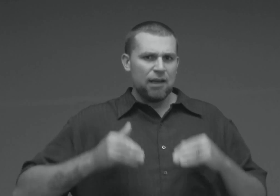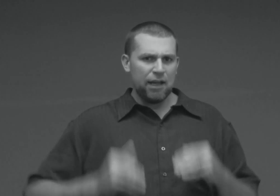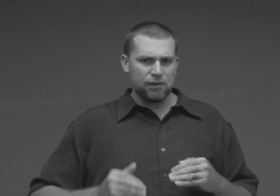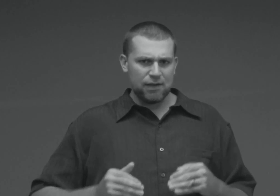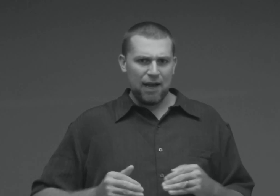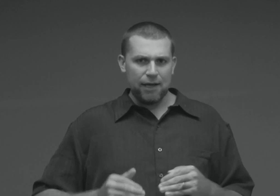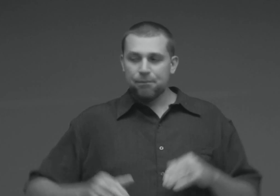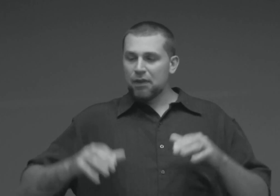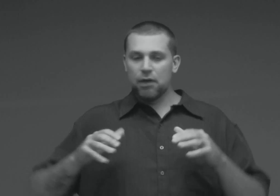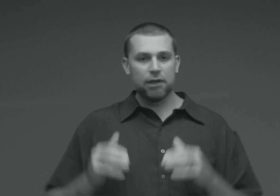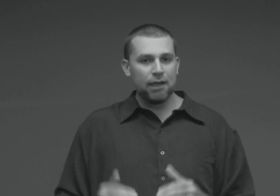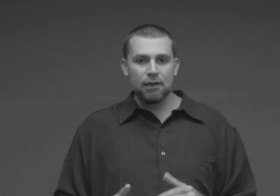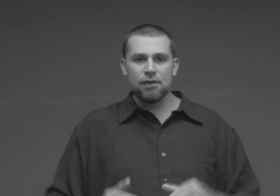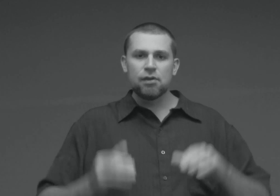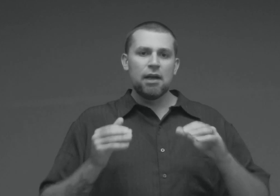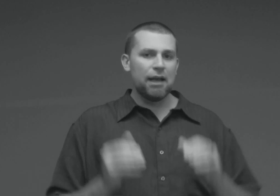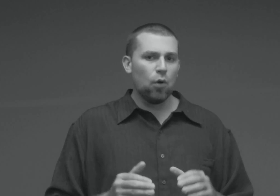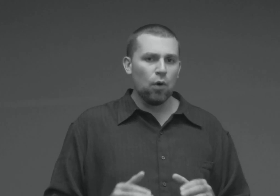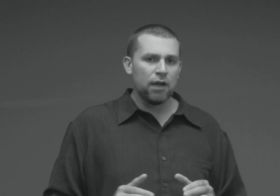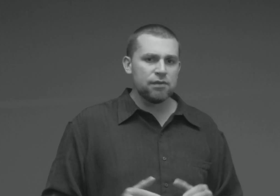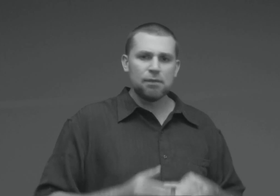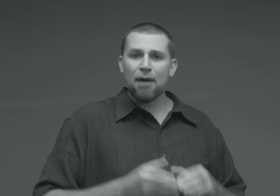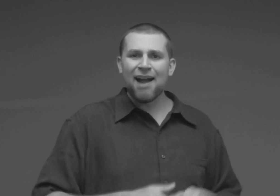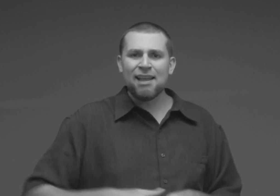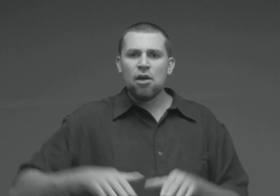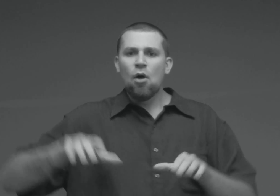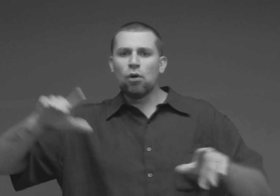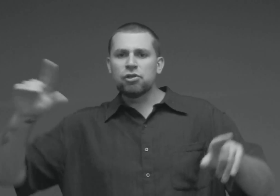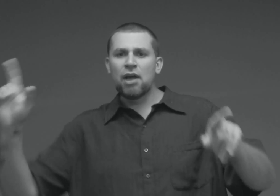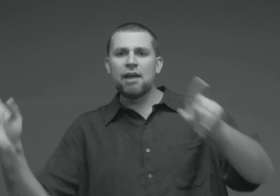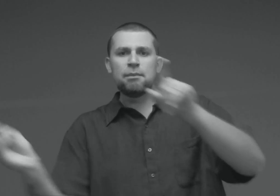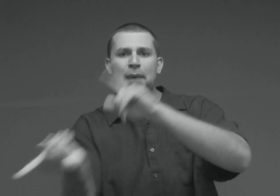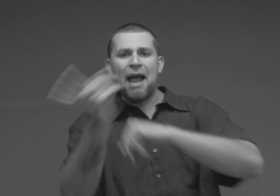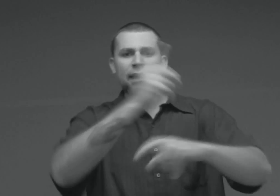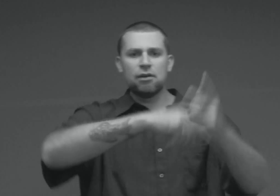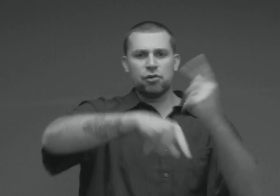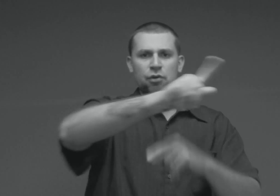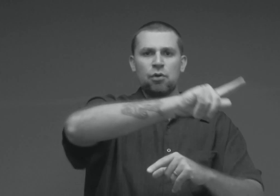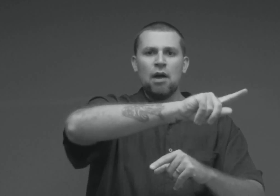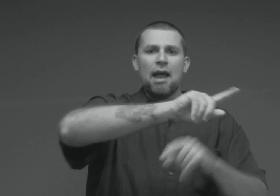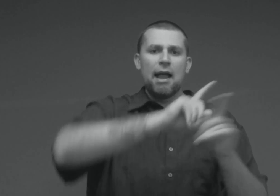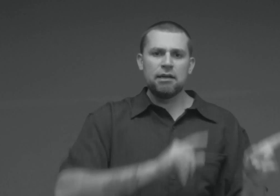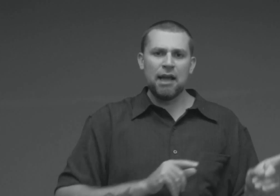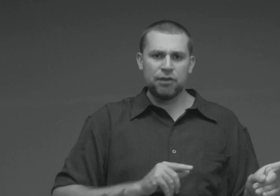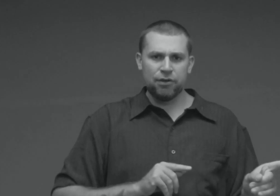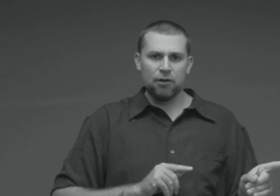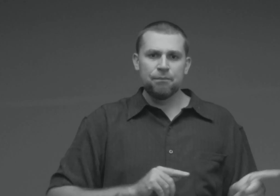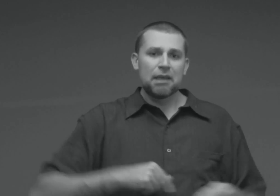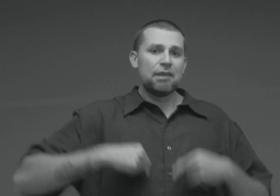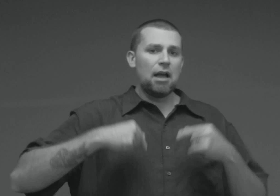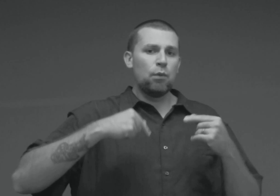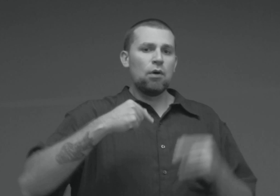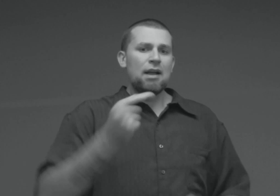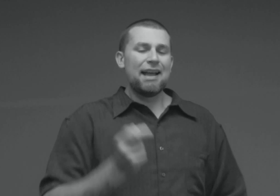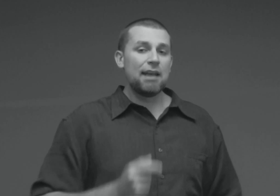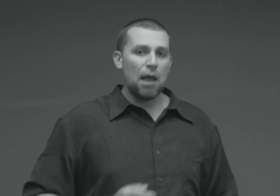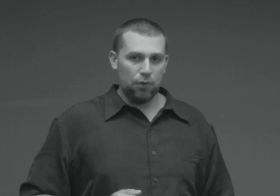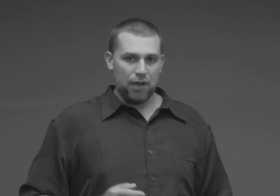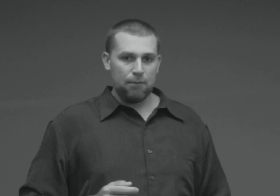inside. Ah, their kidneys and organs and body will change back into a nature that will enable them